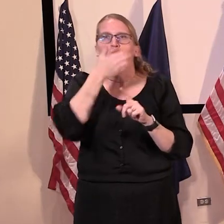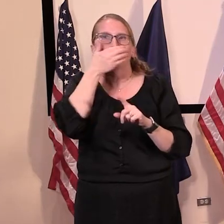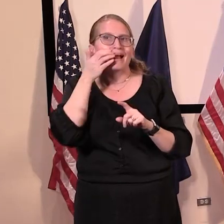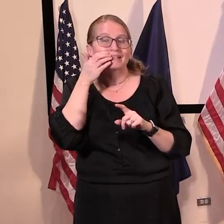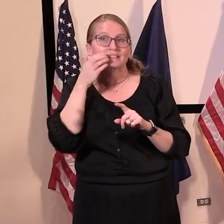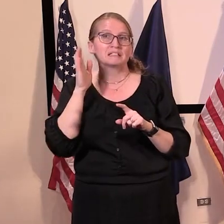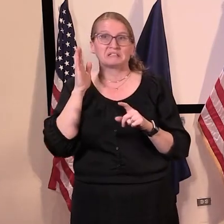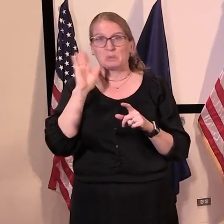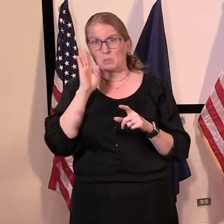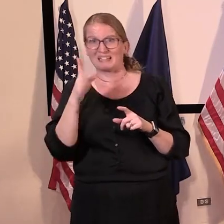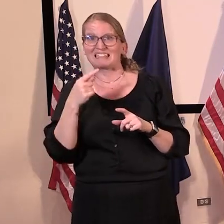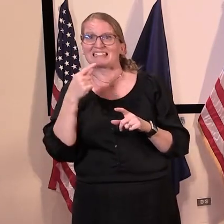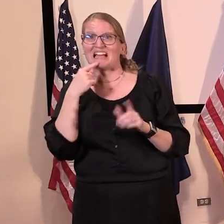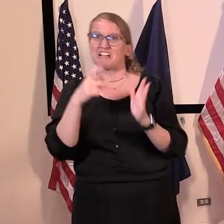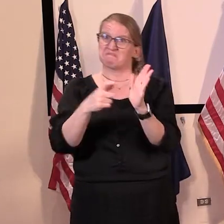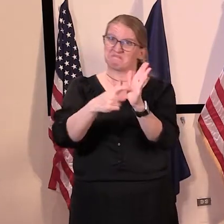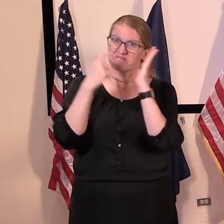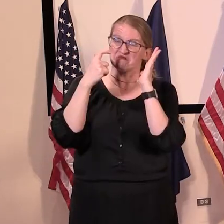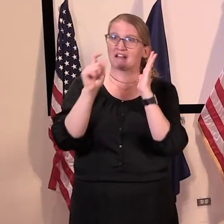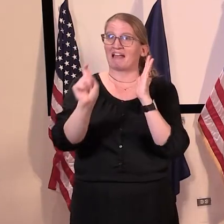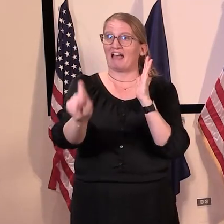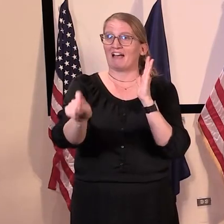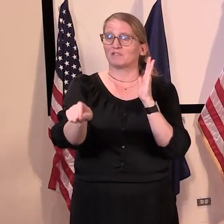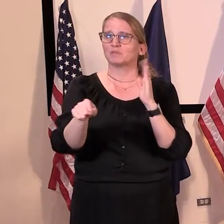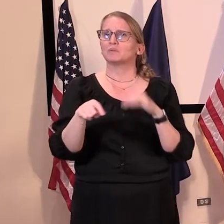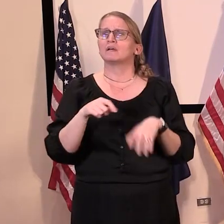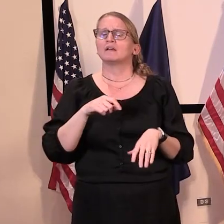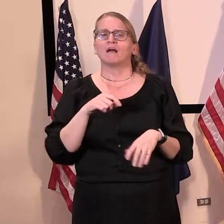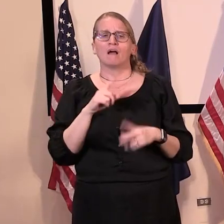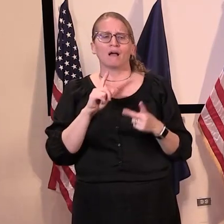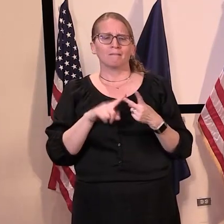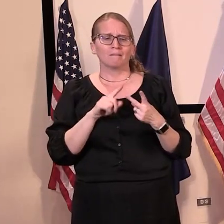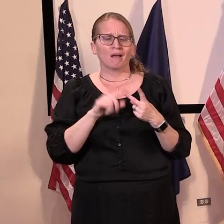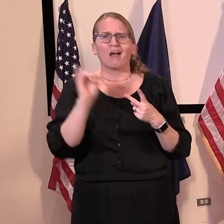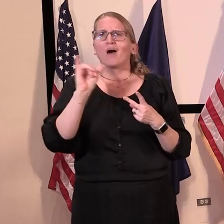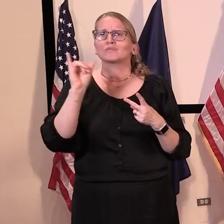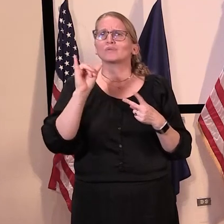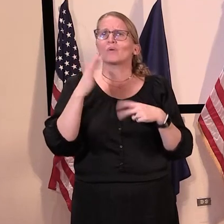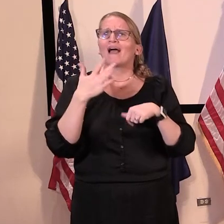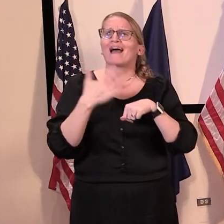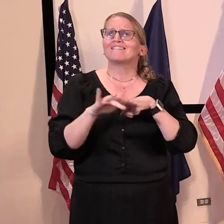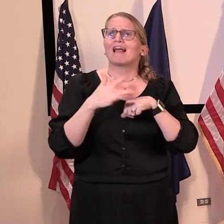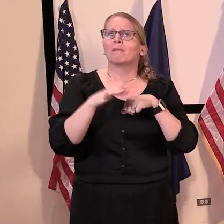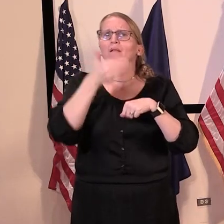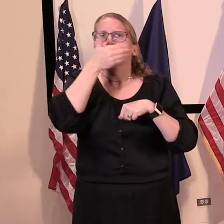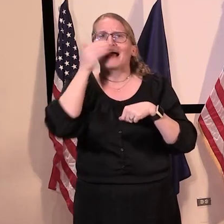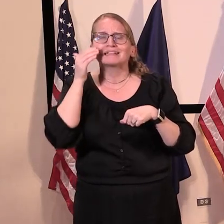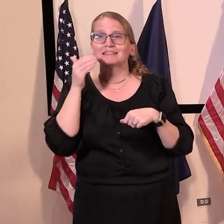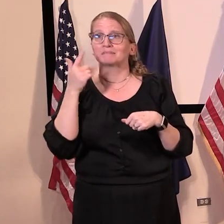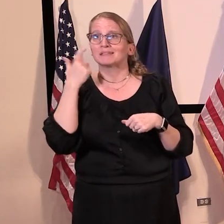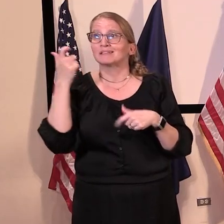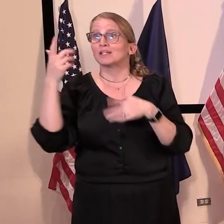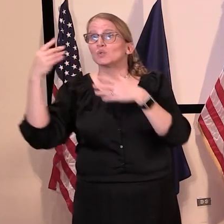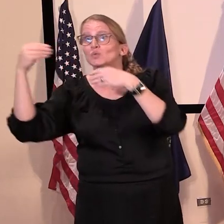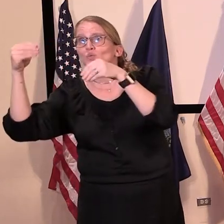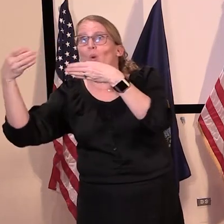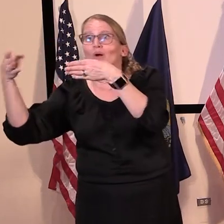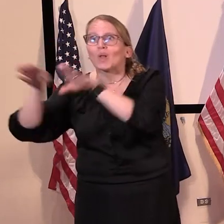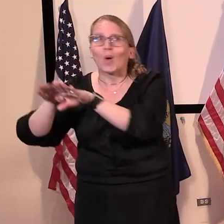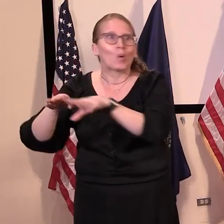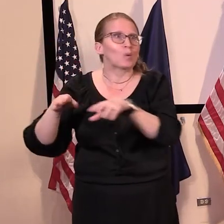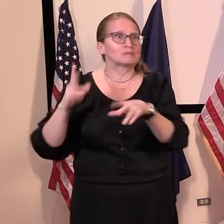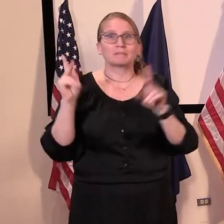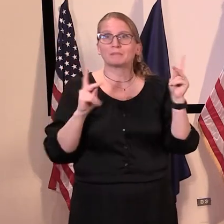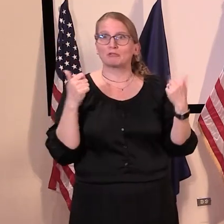can you say to the availability of these types of coverings? I know there's been, with stores closed and things, I know people have kind of been having a hard